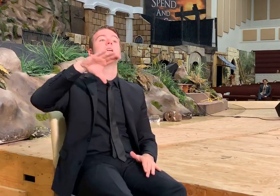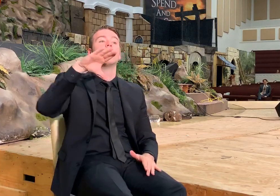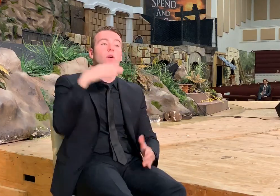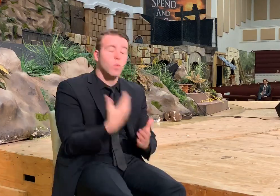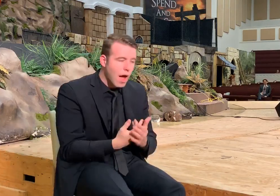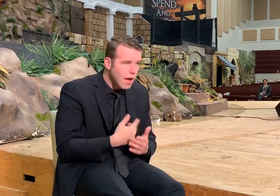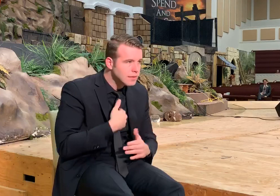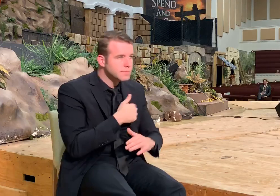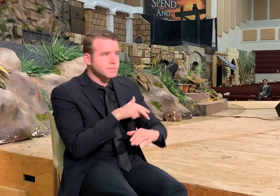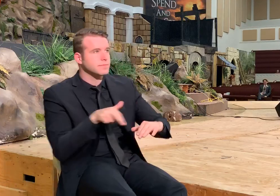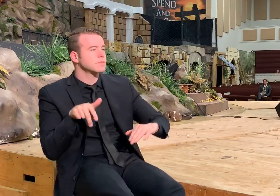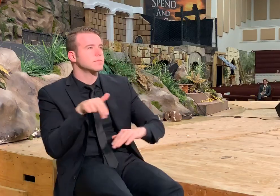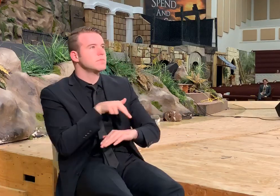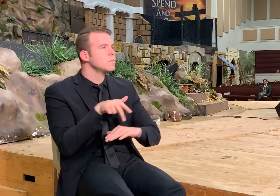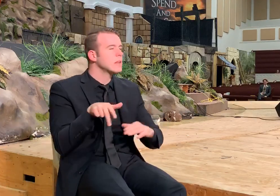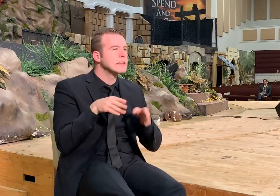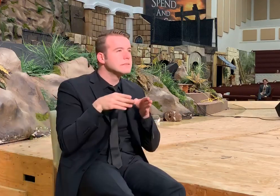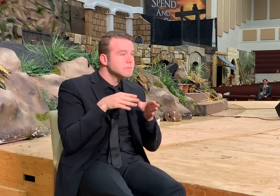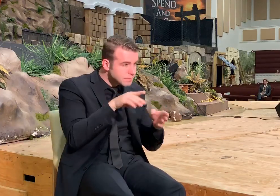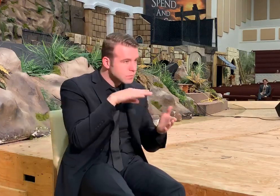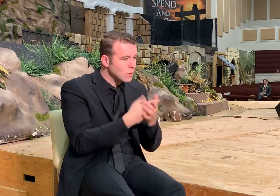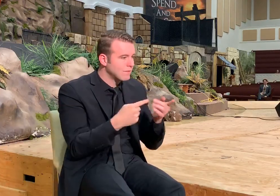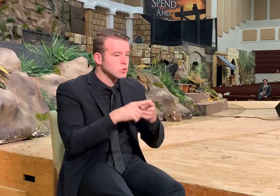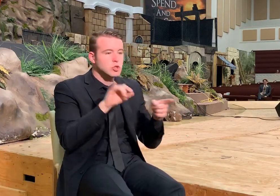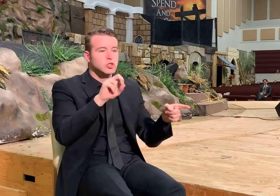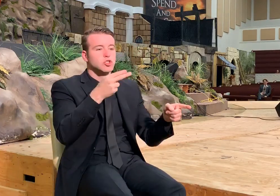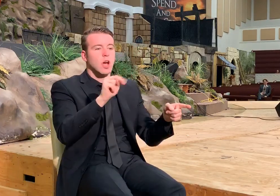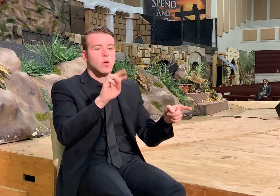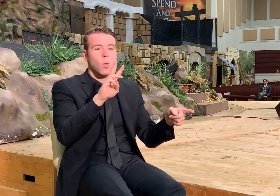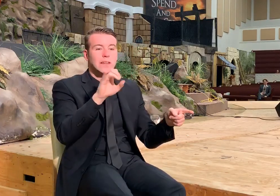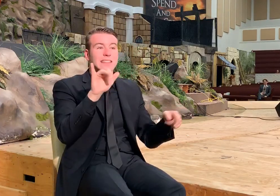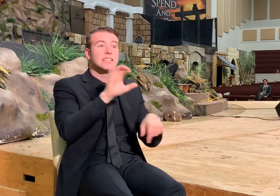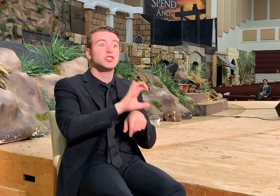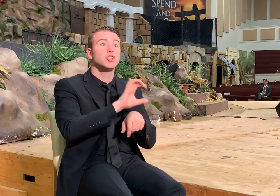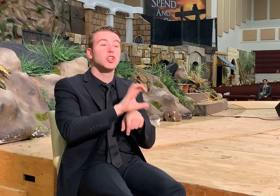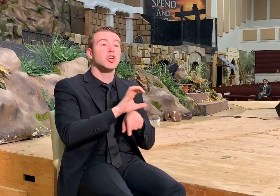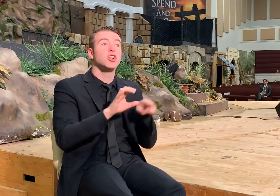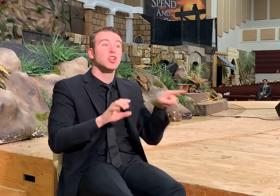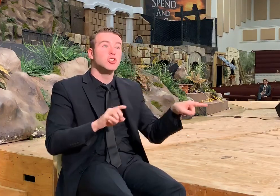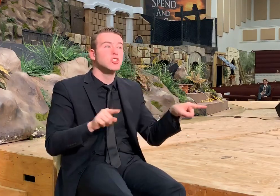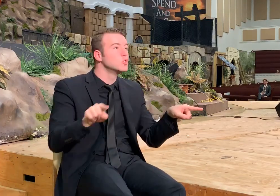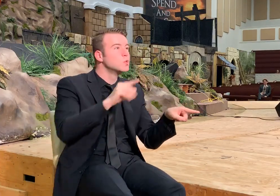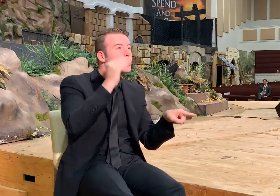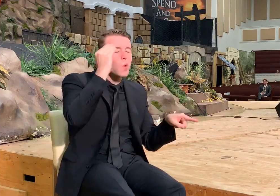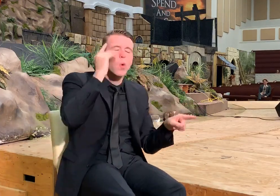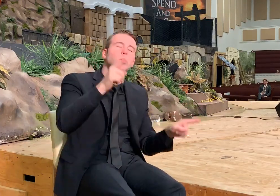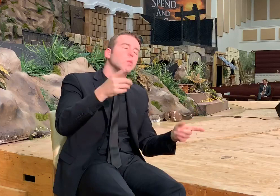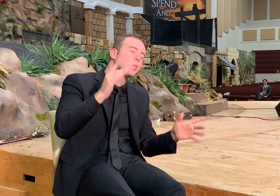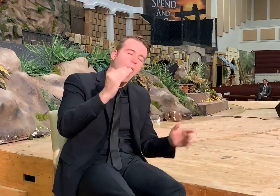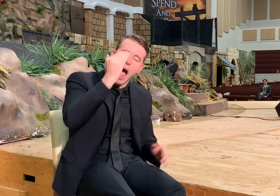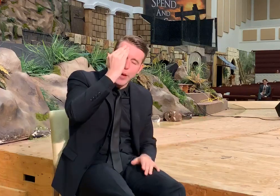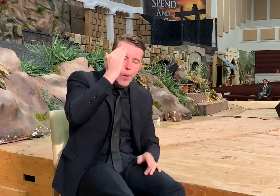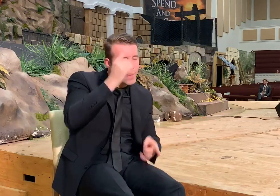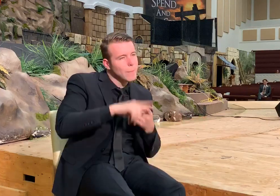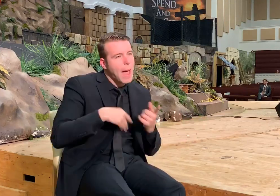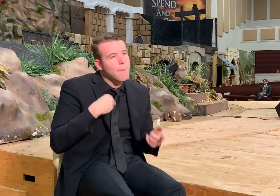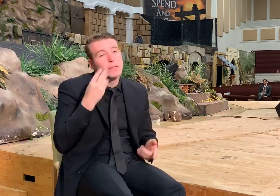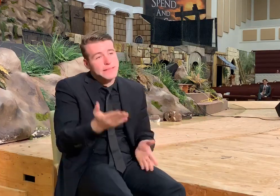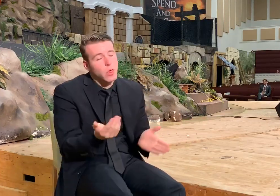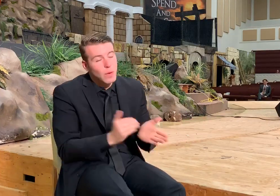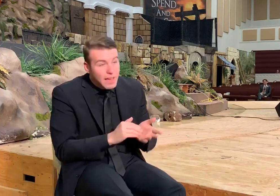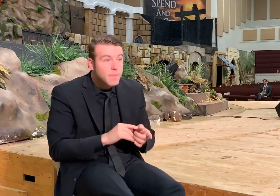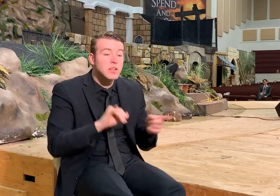off. We walked down the street. We went to John Wesley's church, which was, as many of you know, I know you know, but I'm going to tell you again,